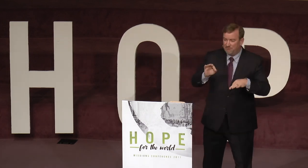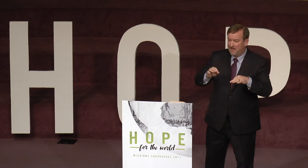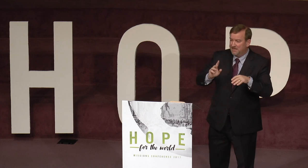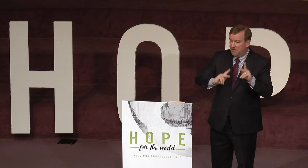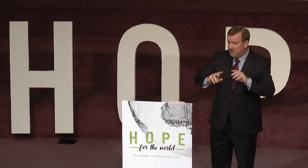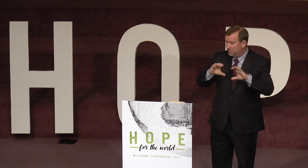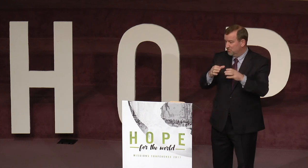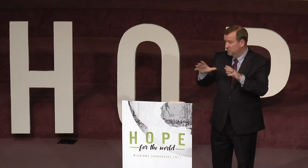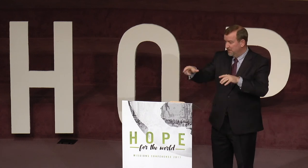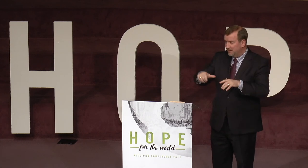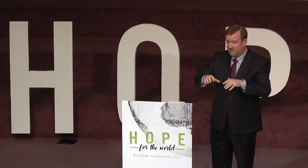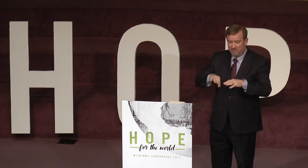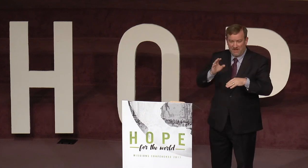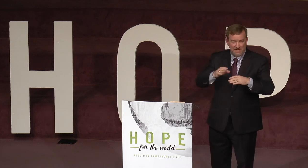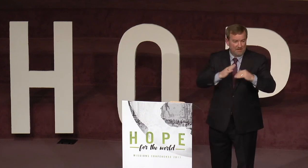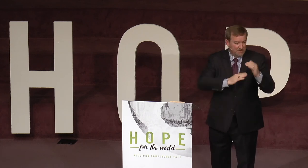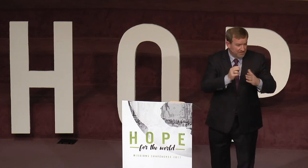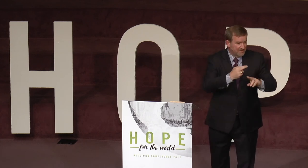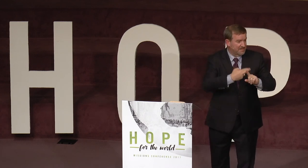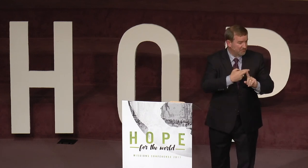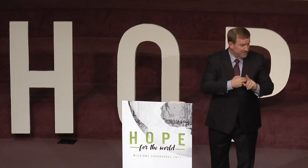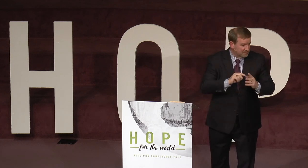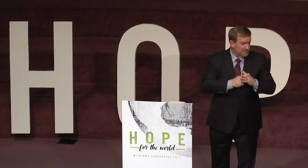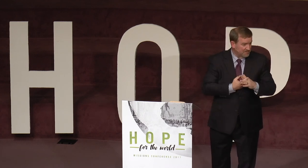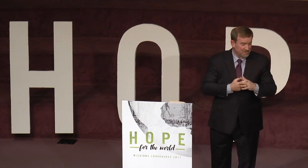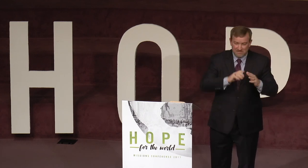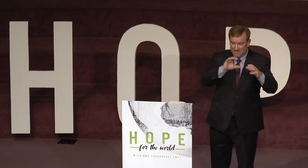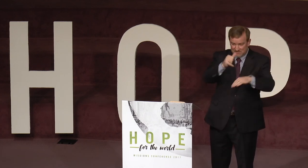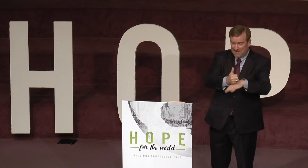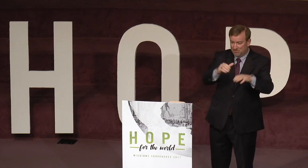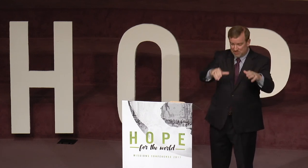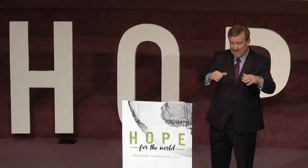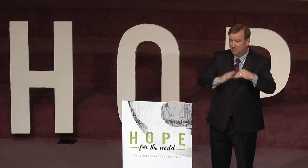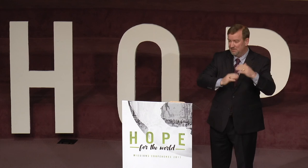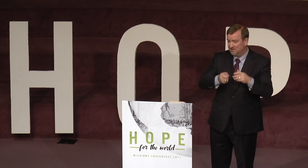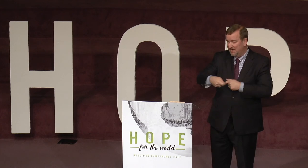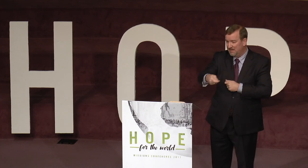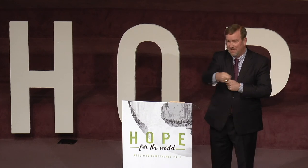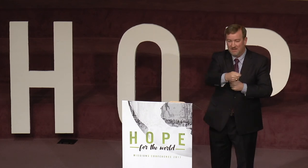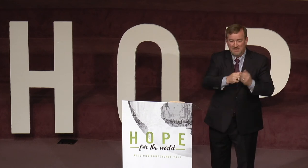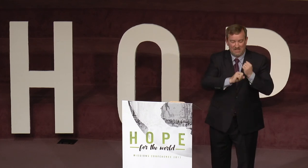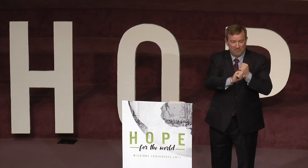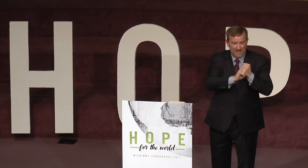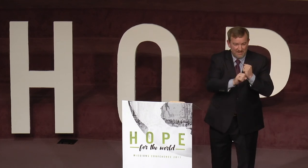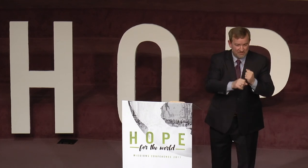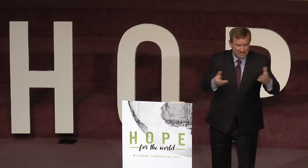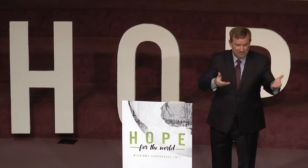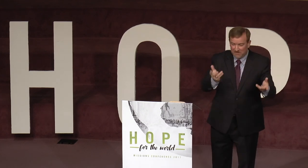find a people group there, and they find a building they can rent to begin with, and they establish in that building. They hand out flyers, and they invite